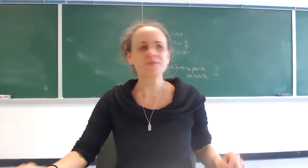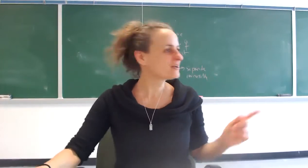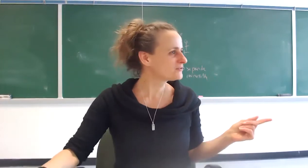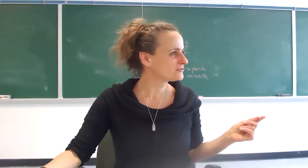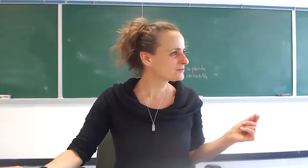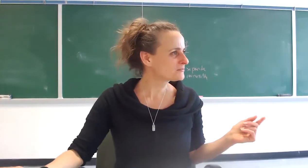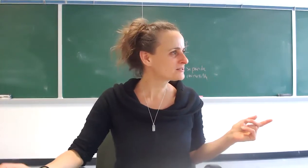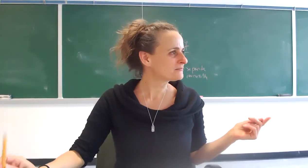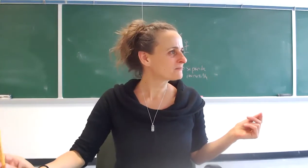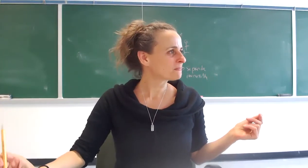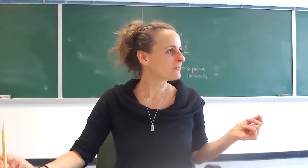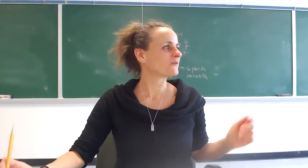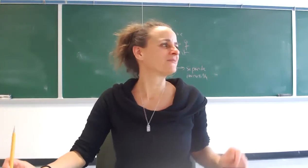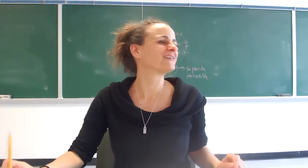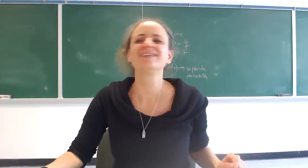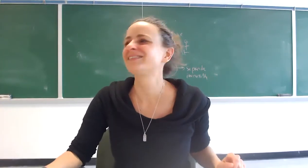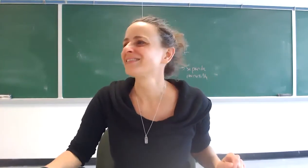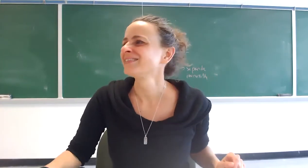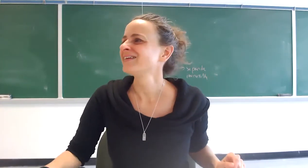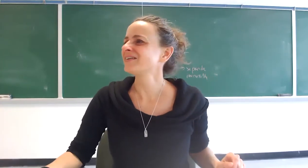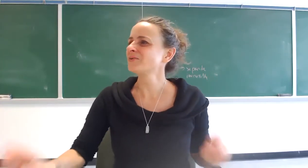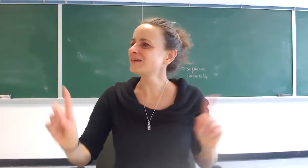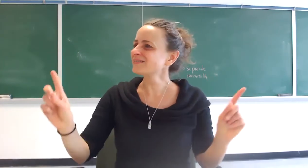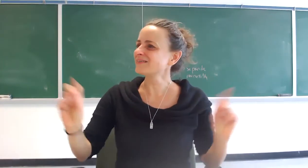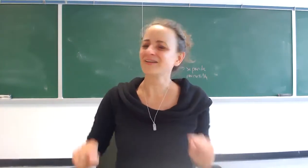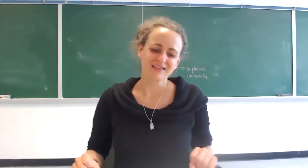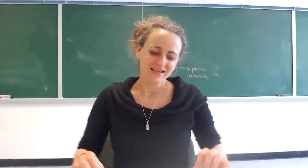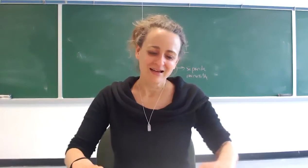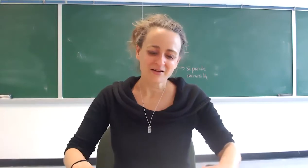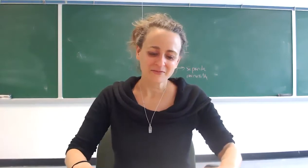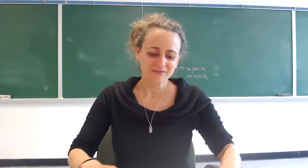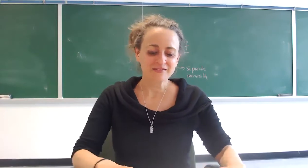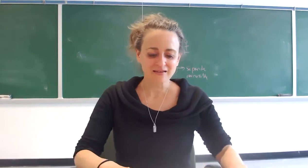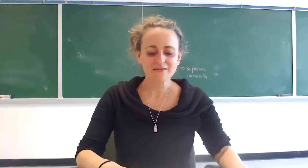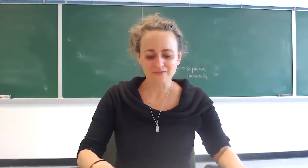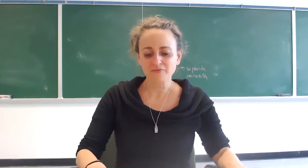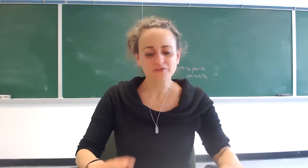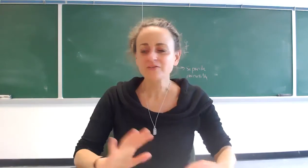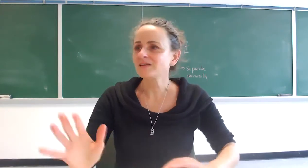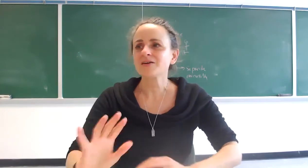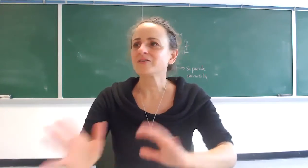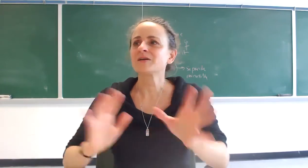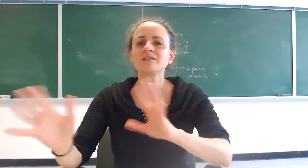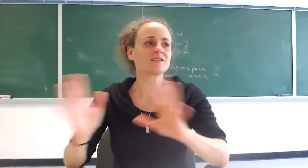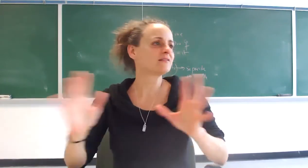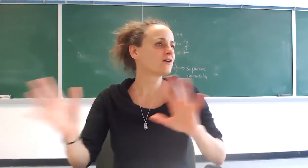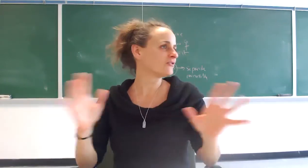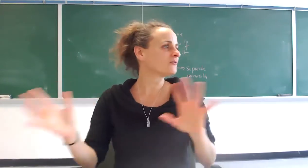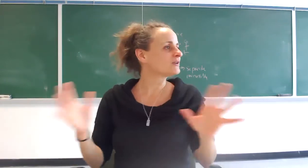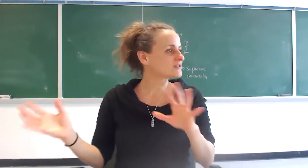come are you are you muslim no okay okay nobody else all right um it's i certainly there is because it is a cousin religion